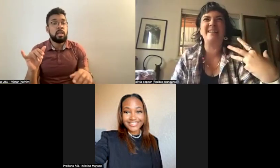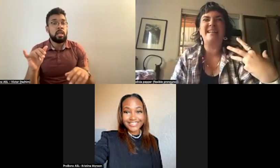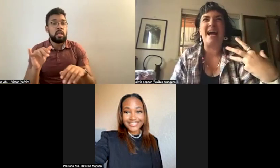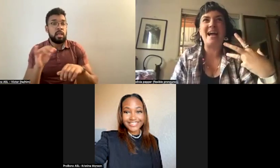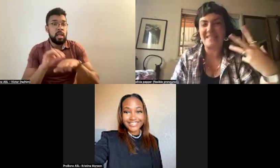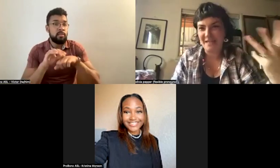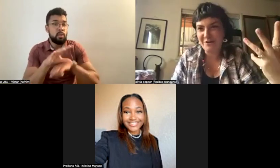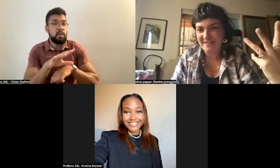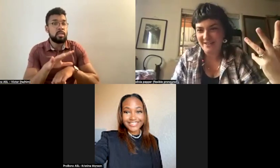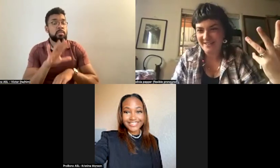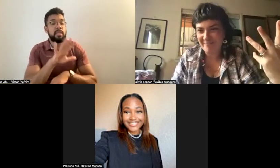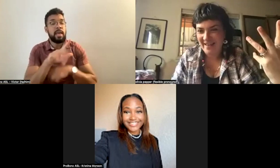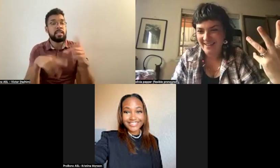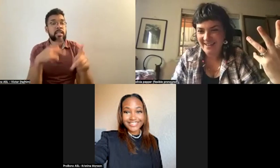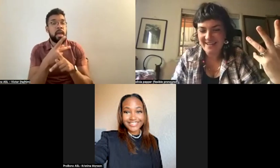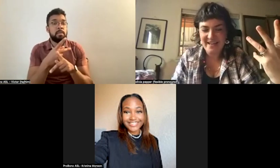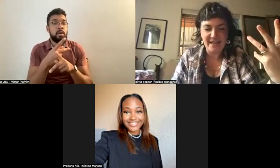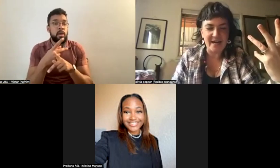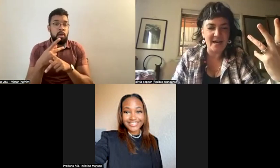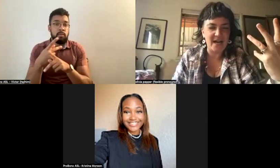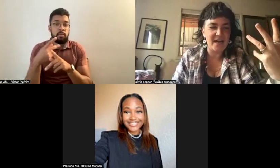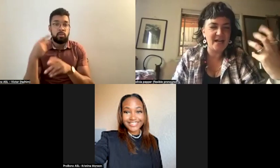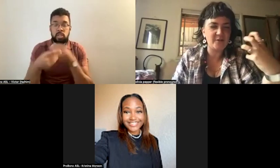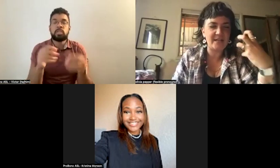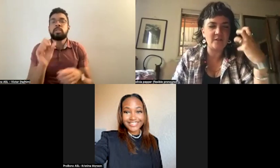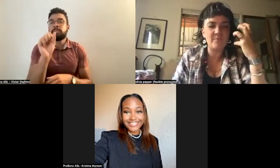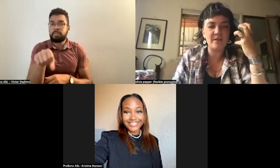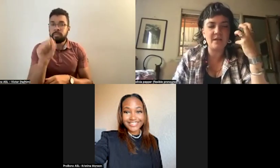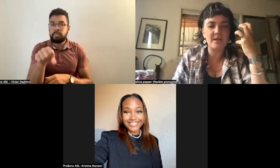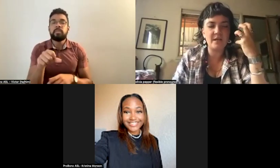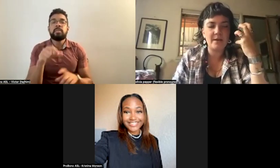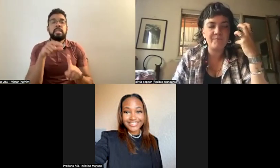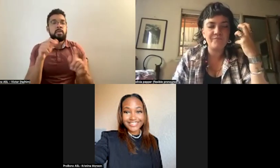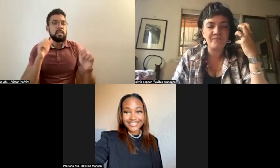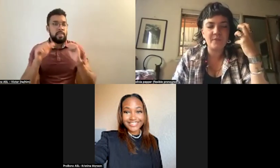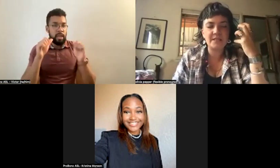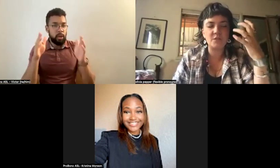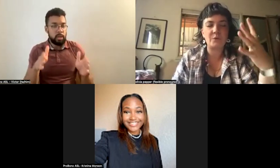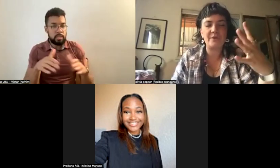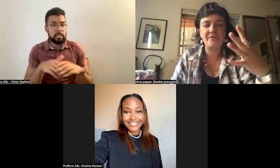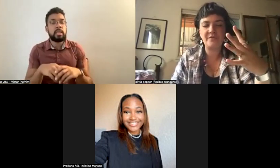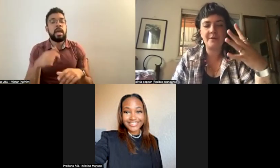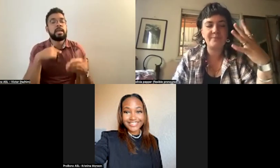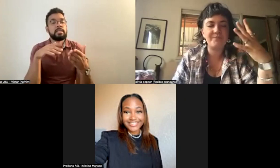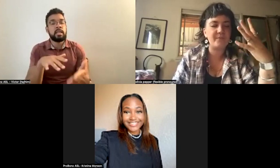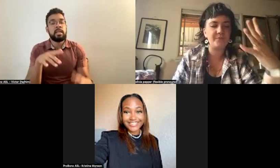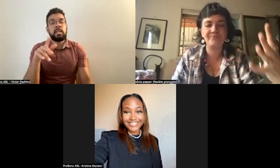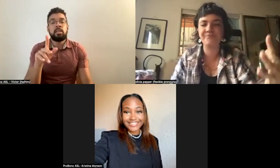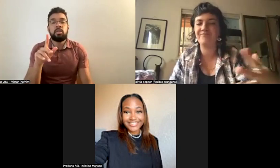Um, I studied Grotowski method. Uh, Grotowski method is a sort of,